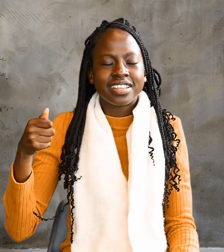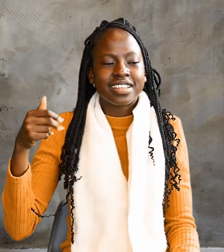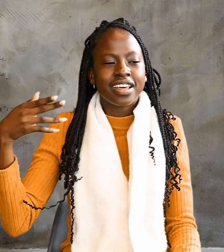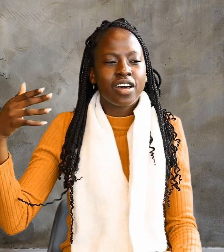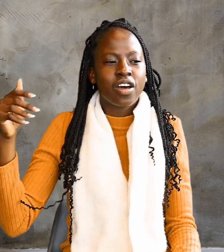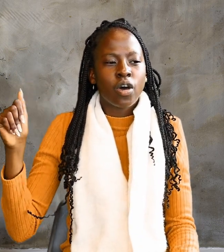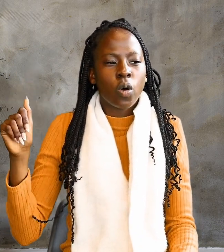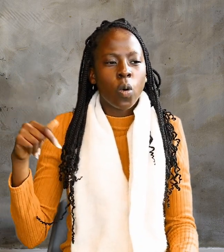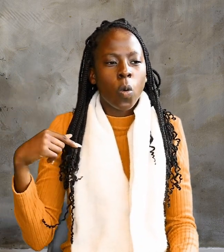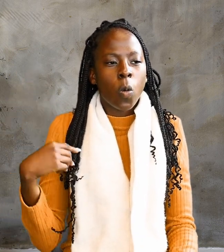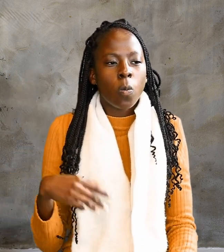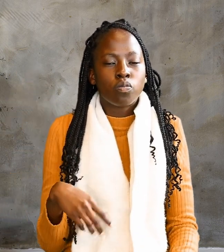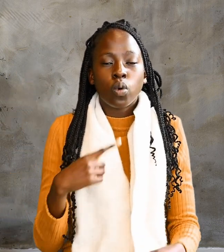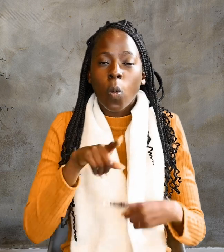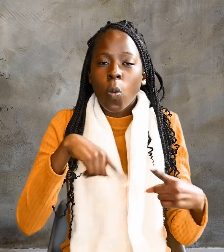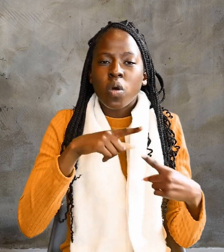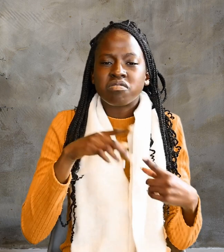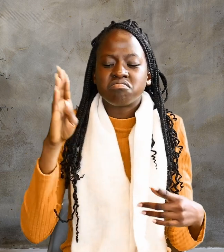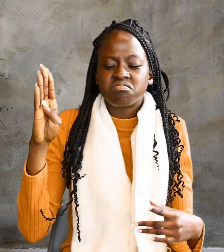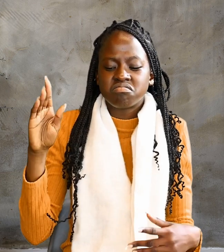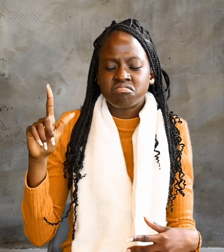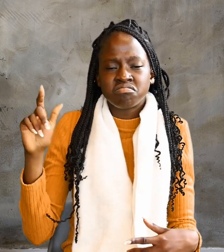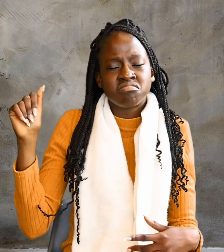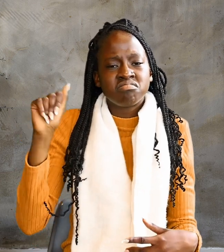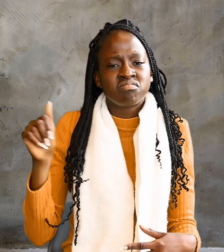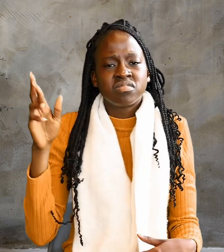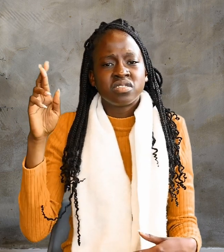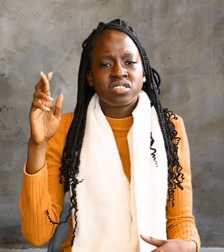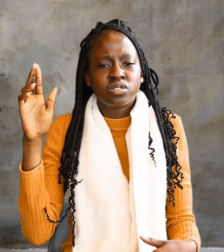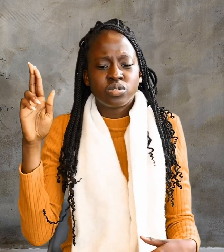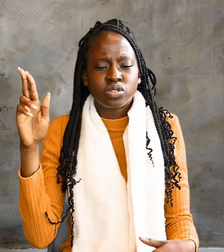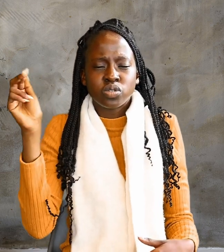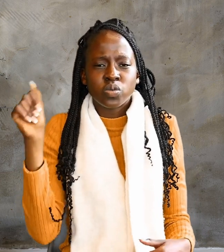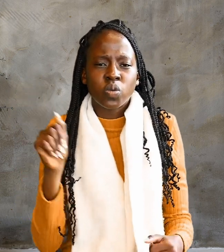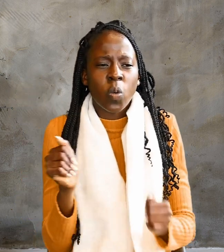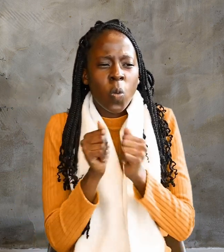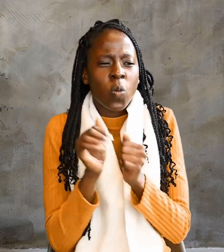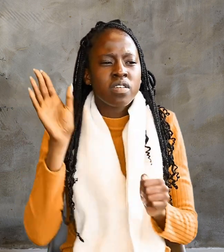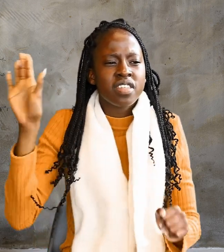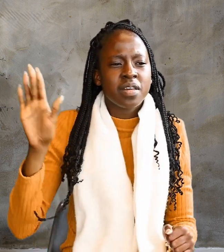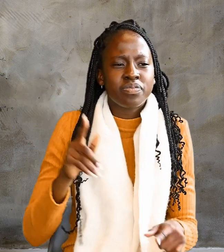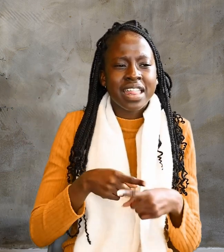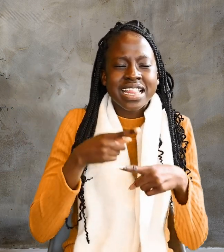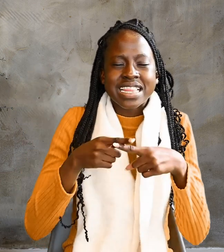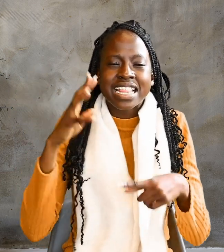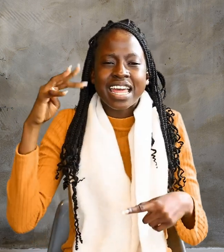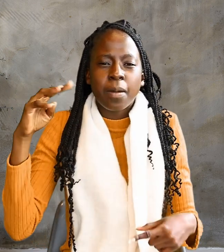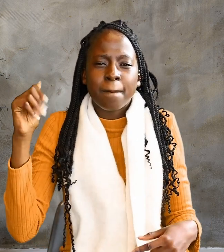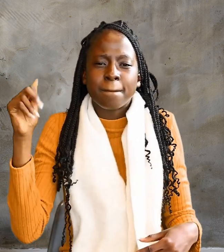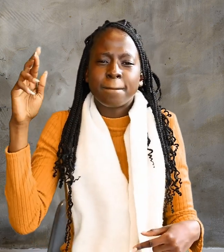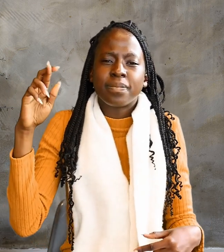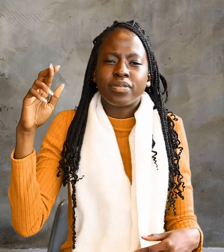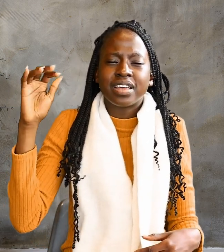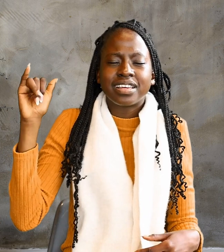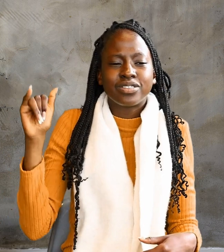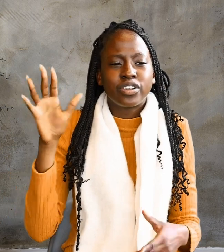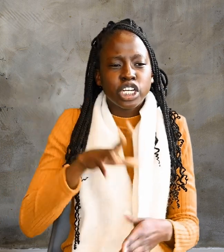those reclining at the table with him. Then Mary took about a pint of pure